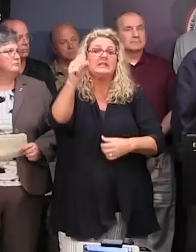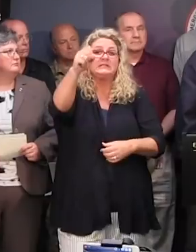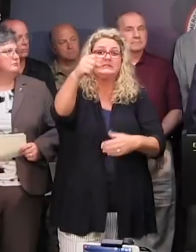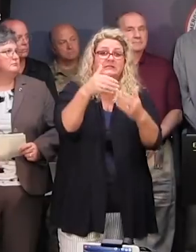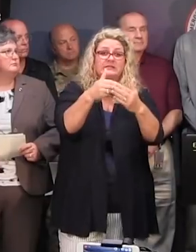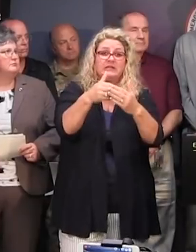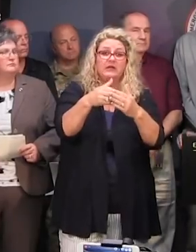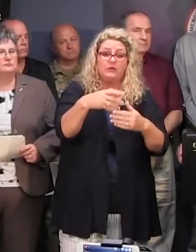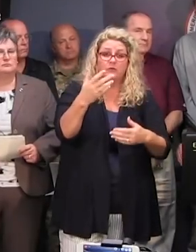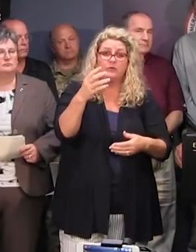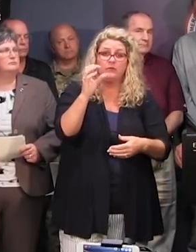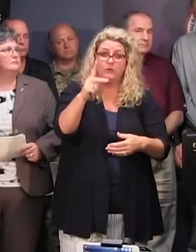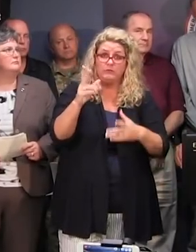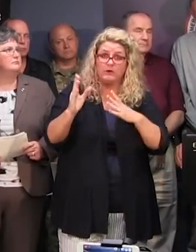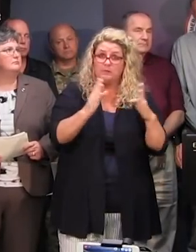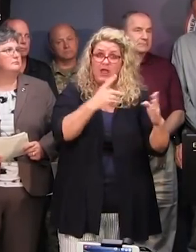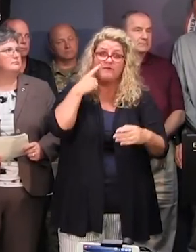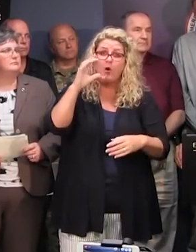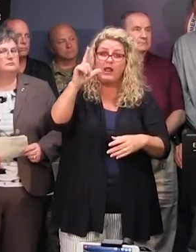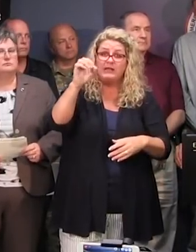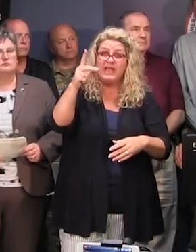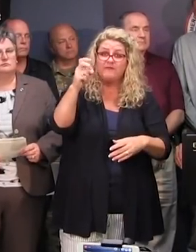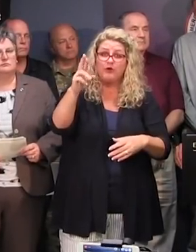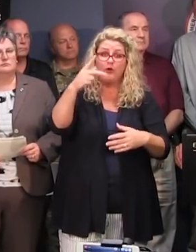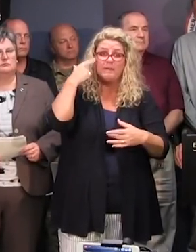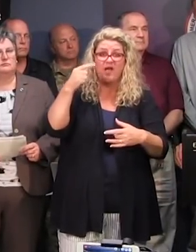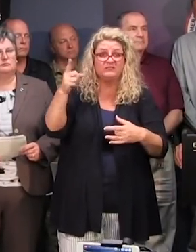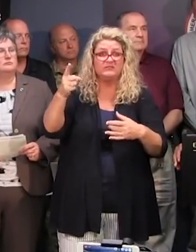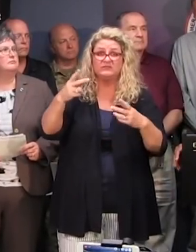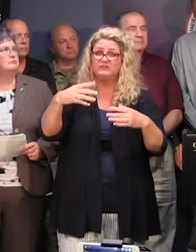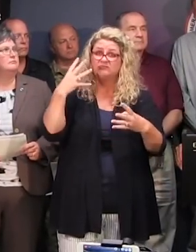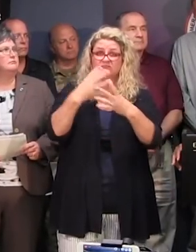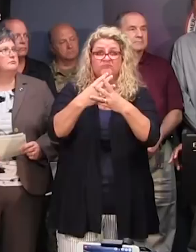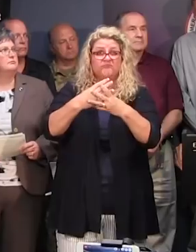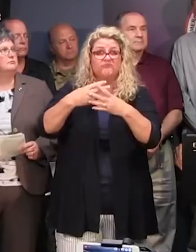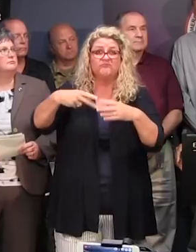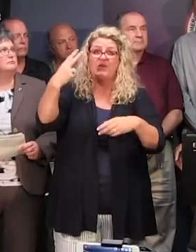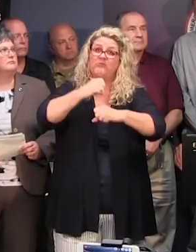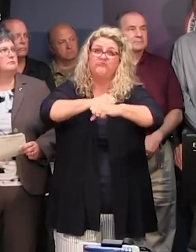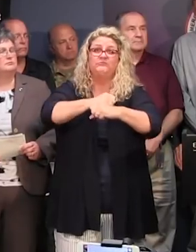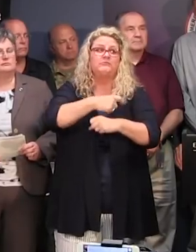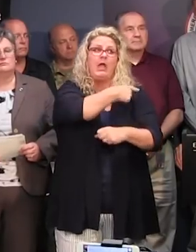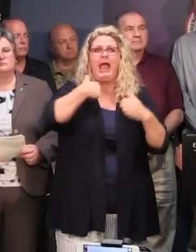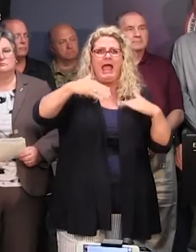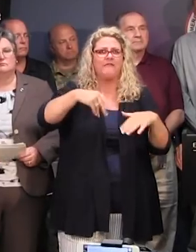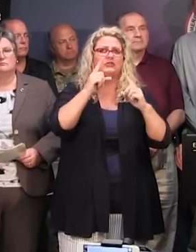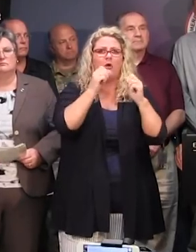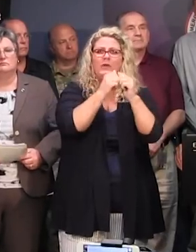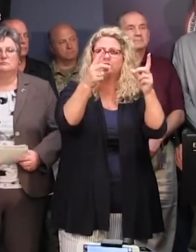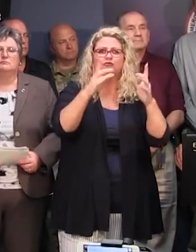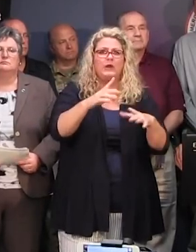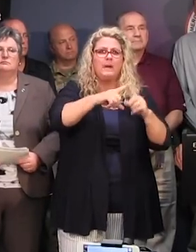is. And so are there preparations for Lieber as well? Obviously, that's a high security. I have not talked with Director Sterling, but I think that